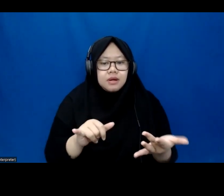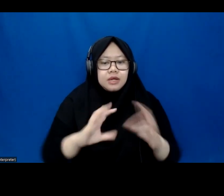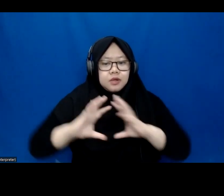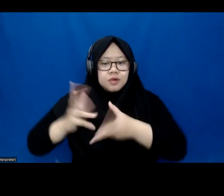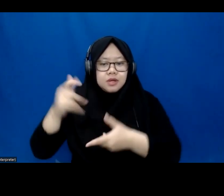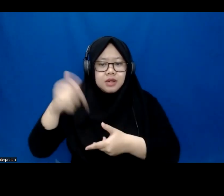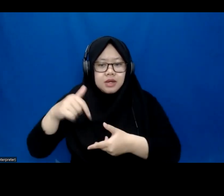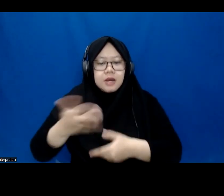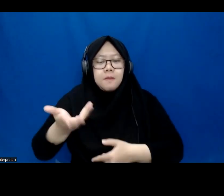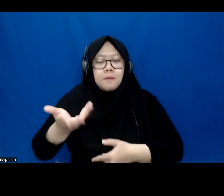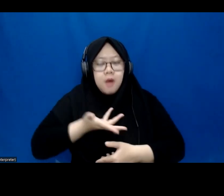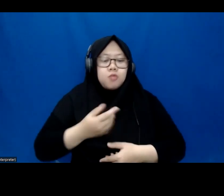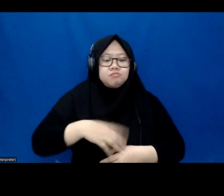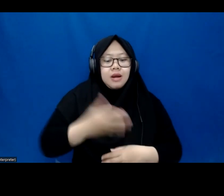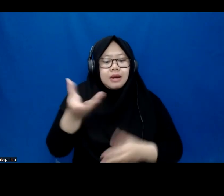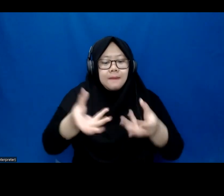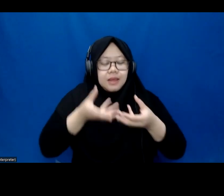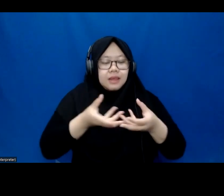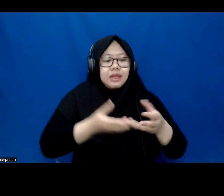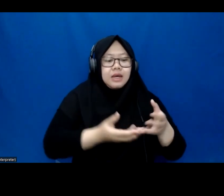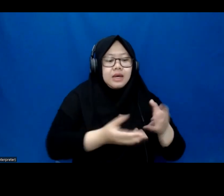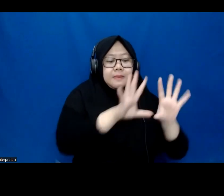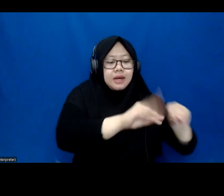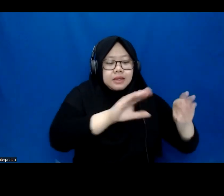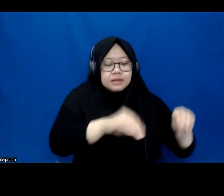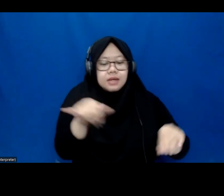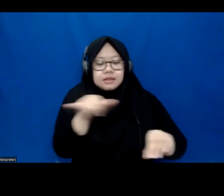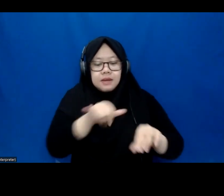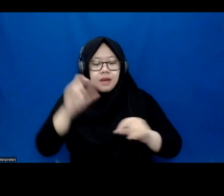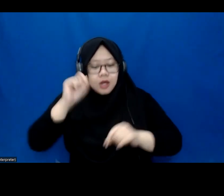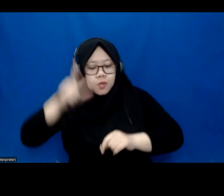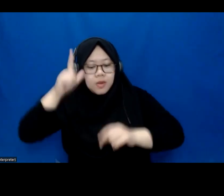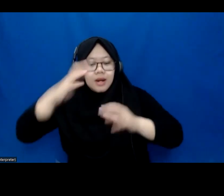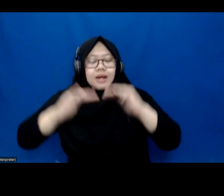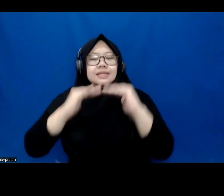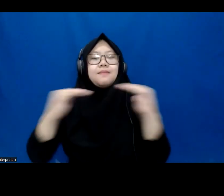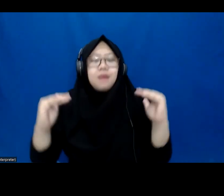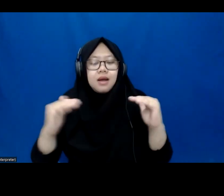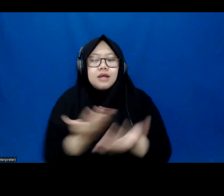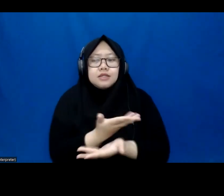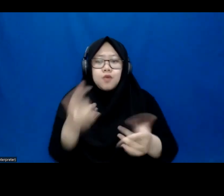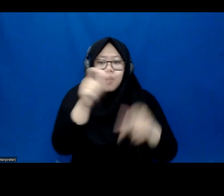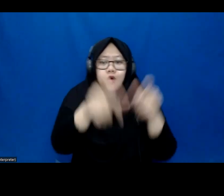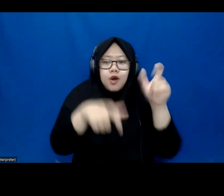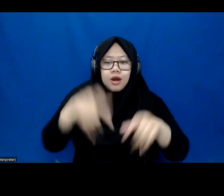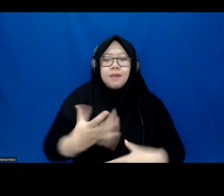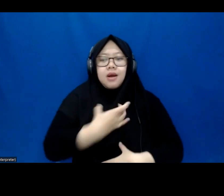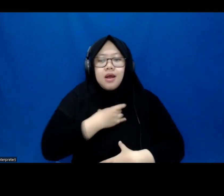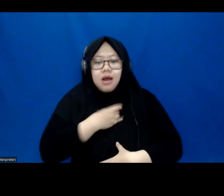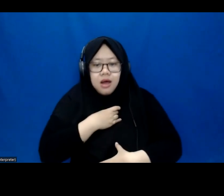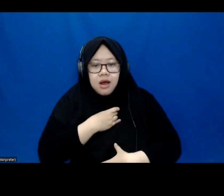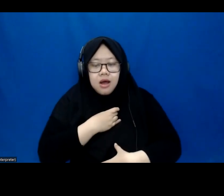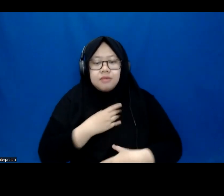to have work-life balance, not just people with disability. Anybody, everybody wants flexibility,